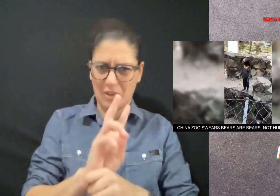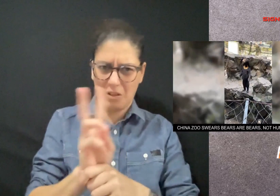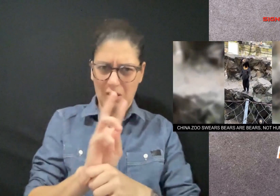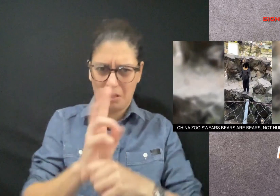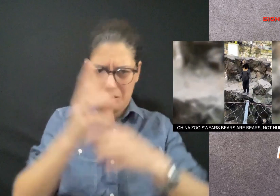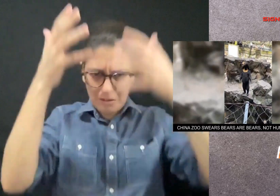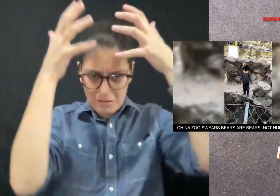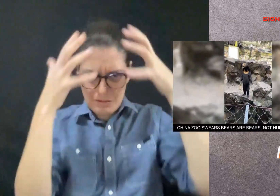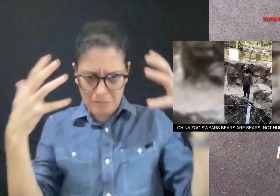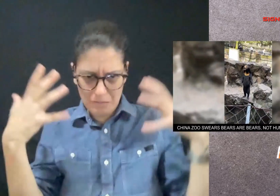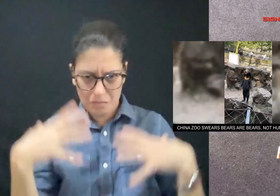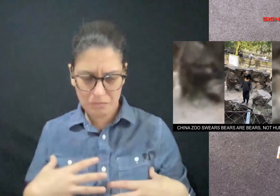costumes.